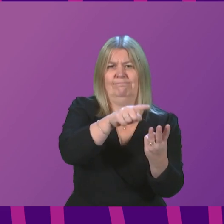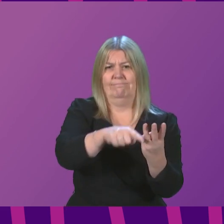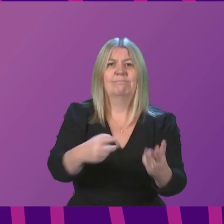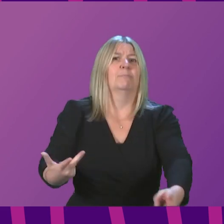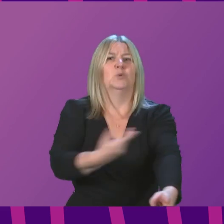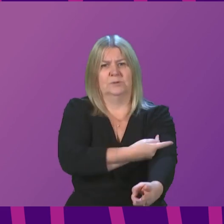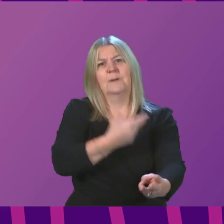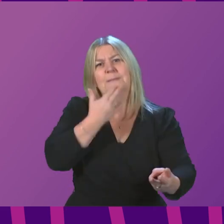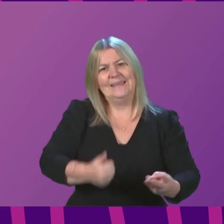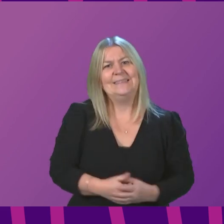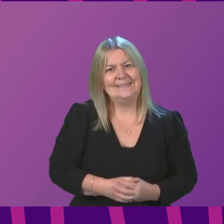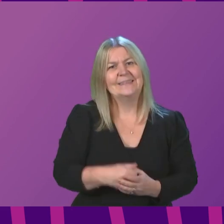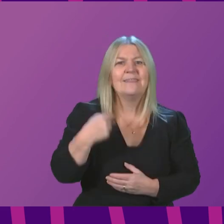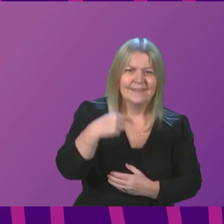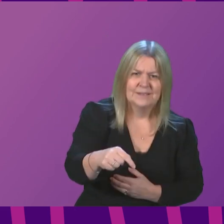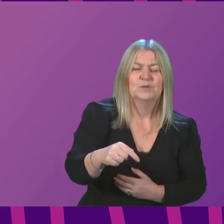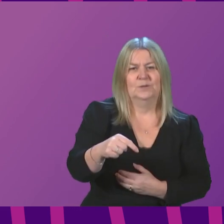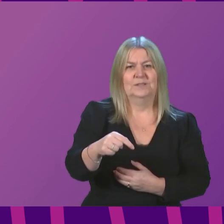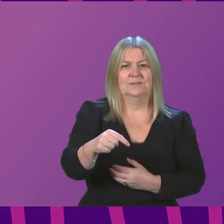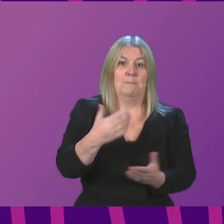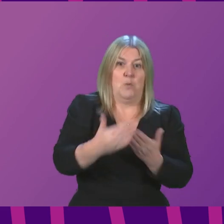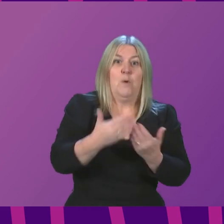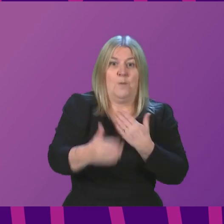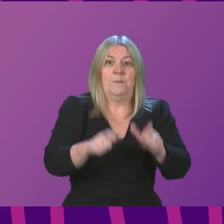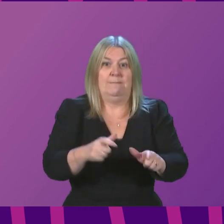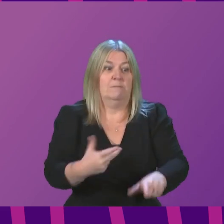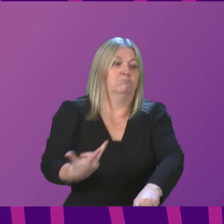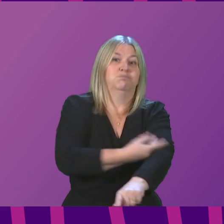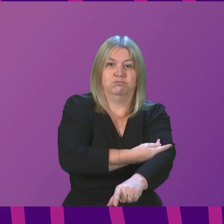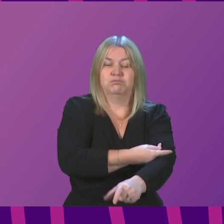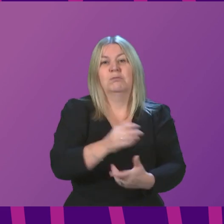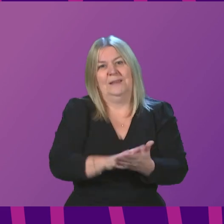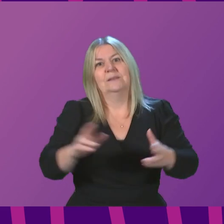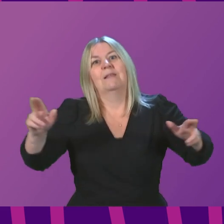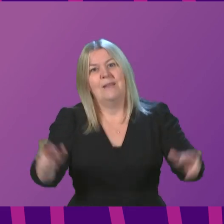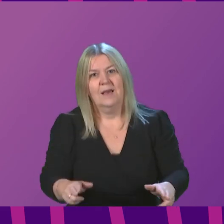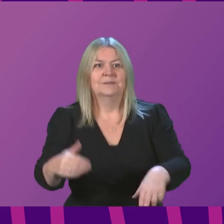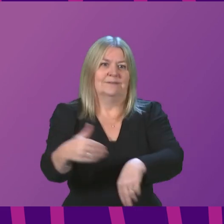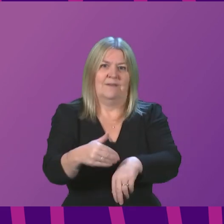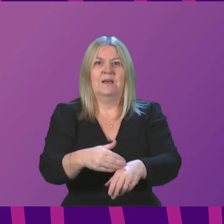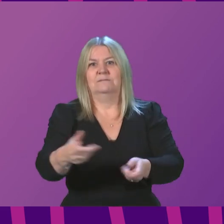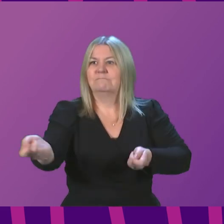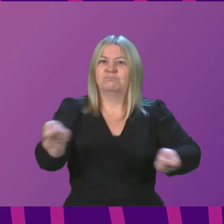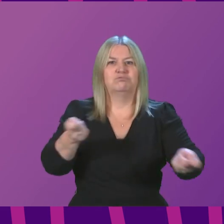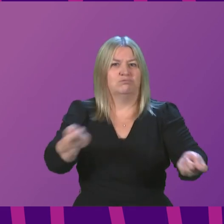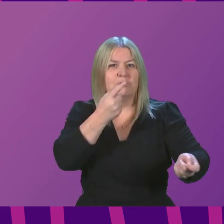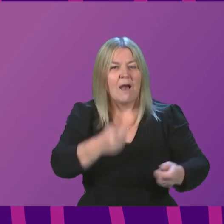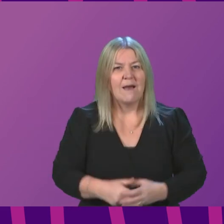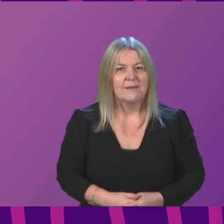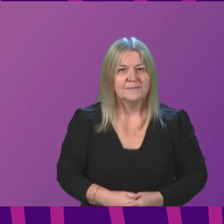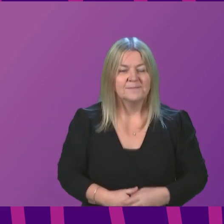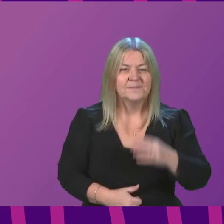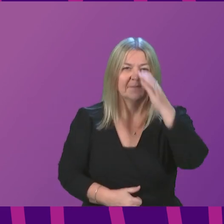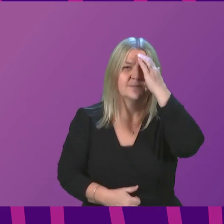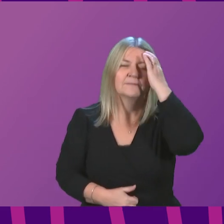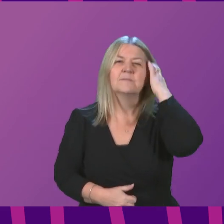are boosted, the less severe the impact of Omicron will be, and the sooner we will all return to normality. Secondly, please